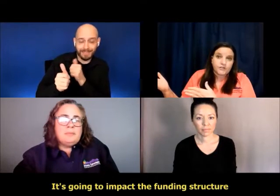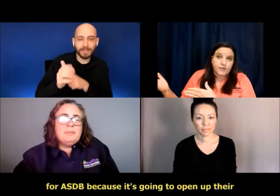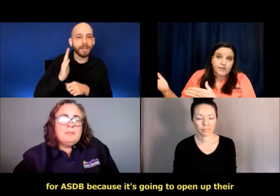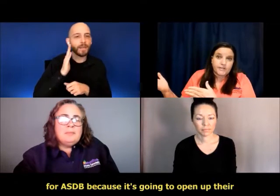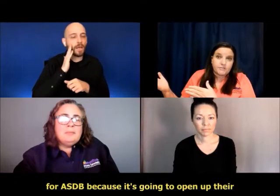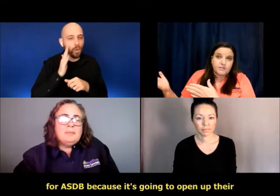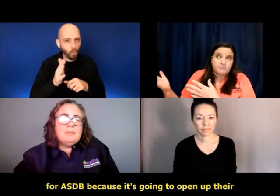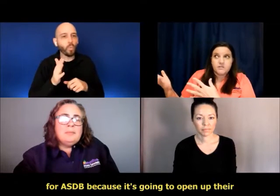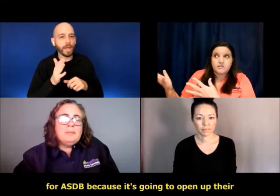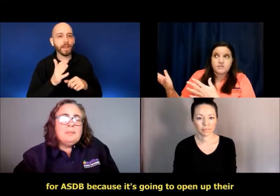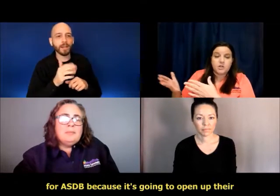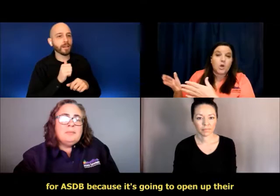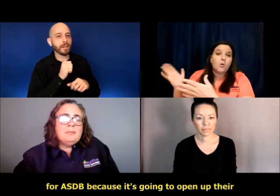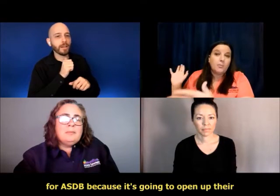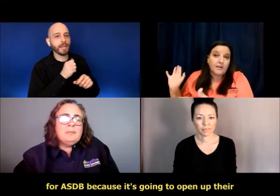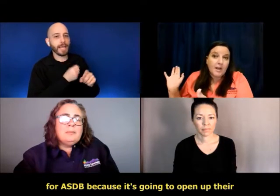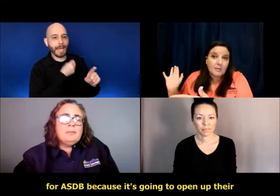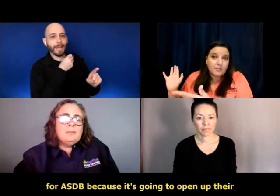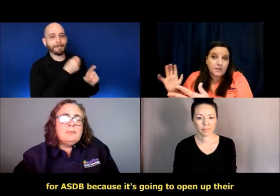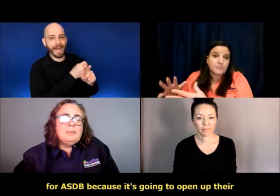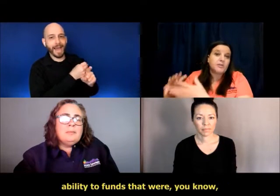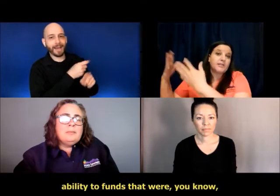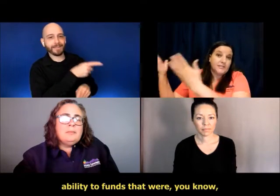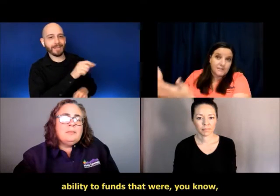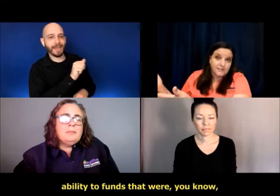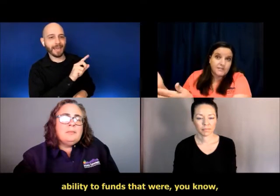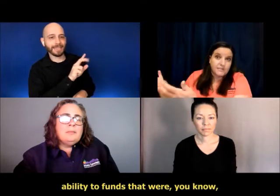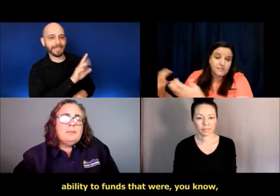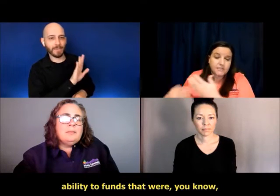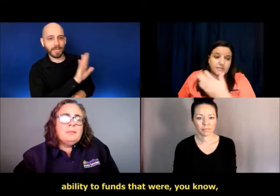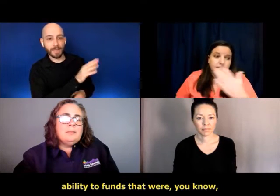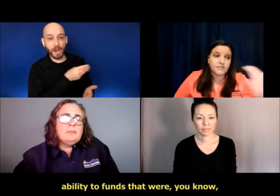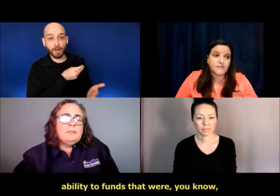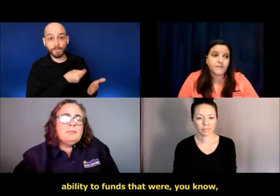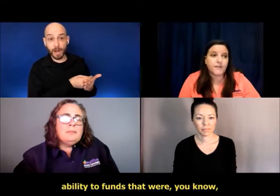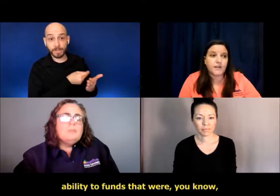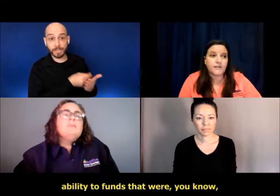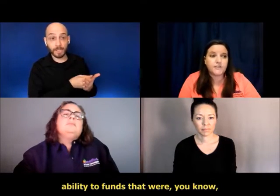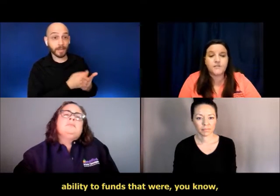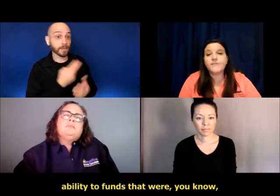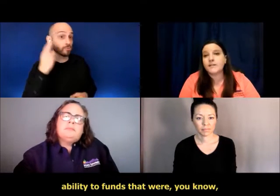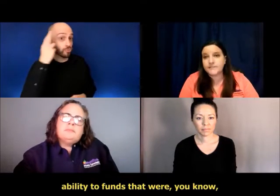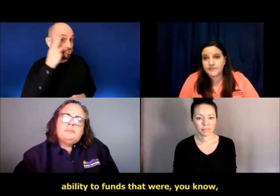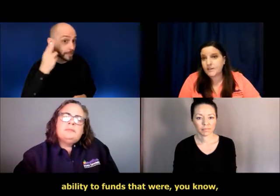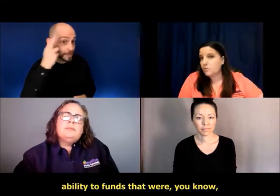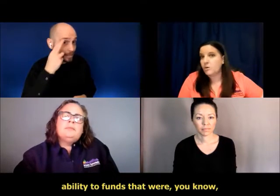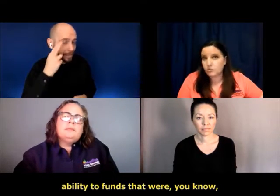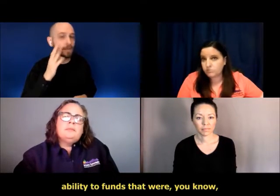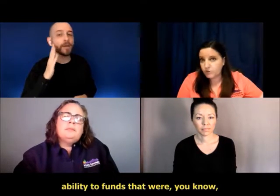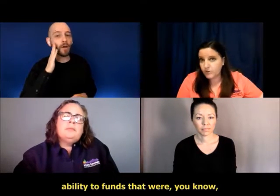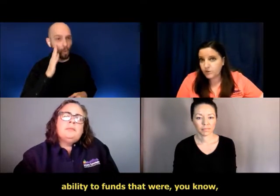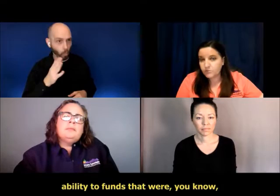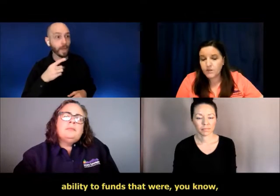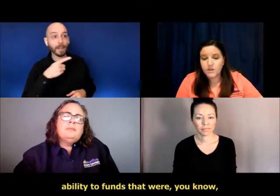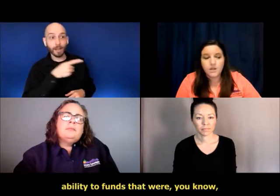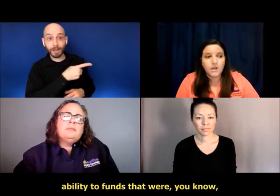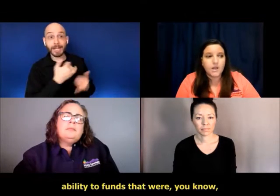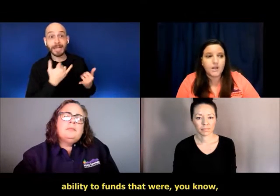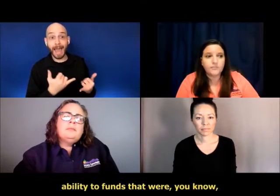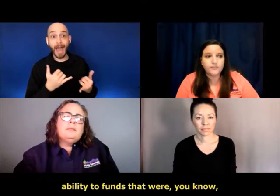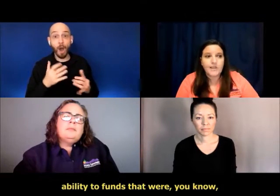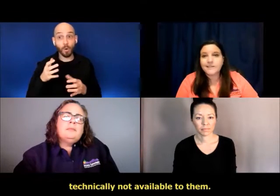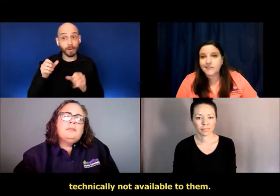funding structure for ASDB because it's going to open up their ability to, to, uh, to funds that were, you know,